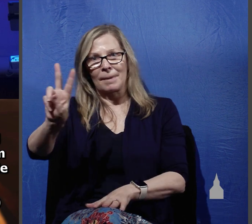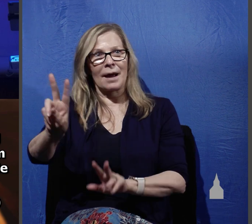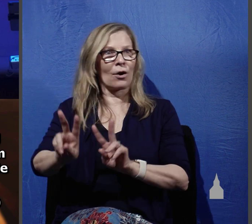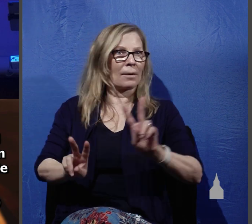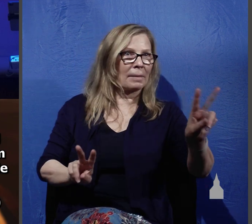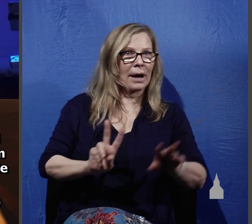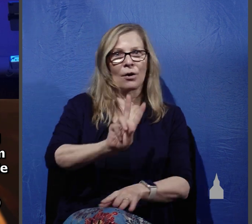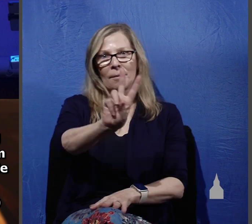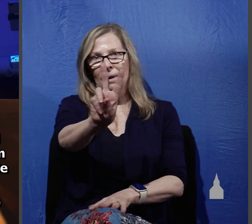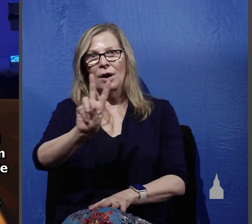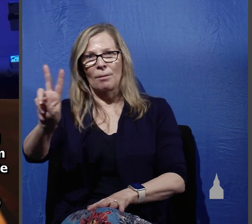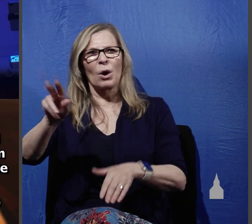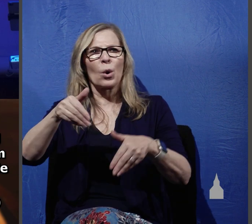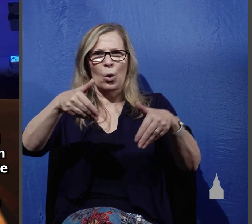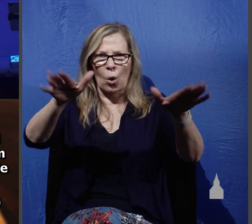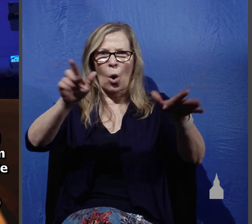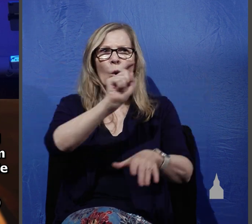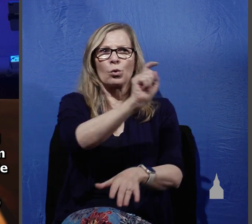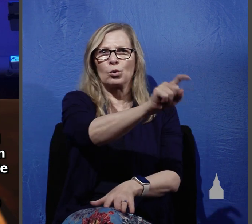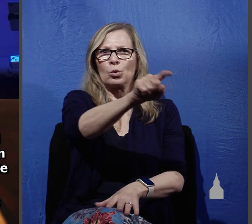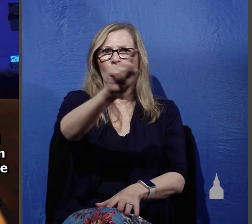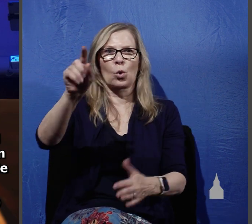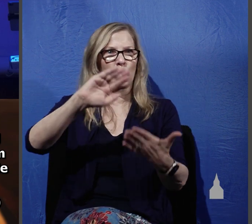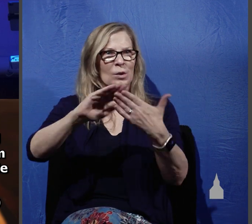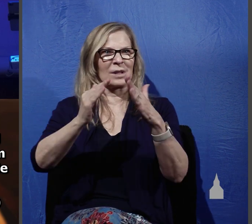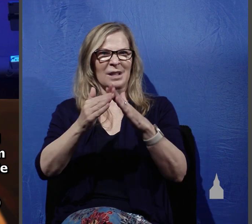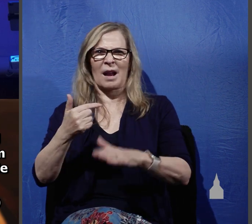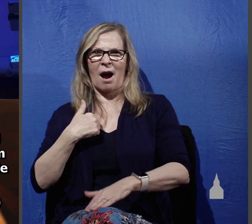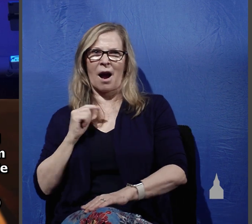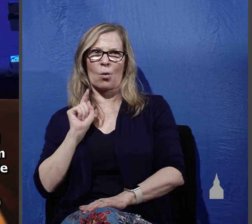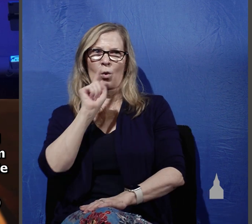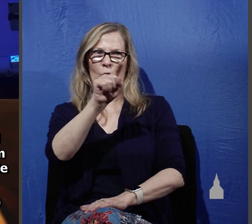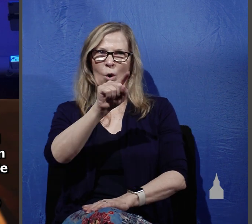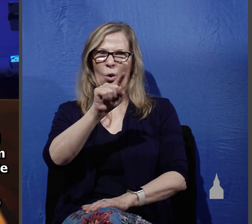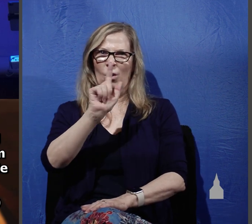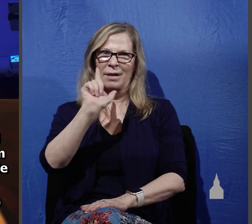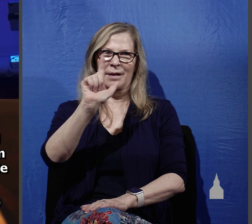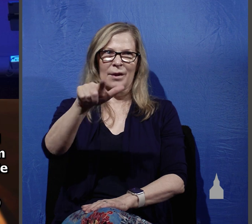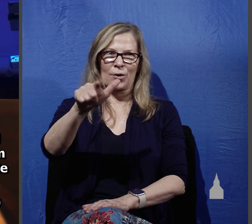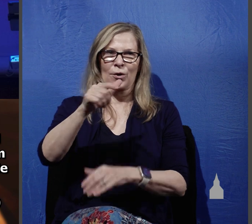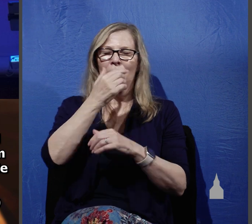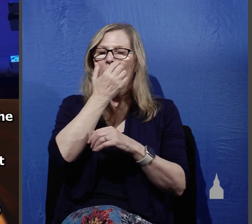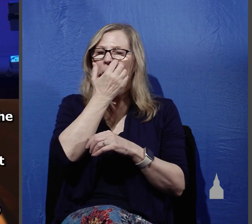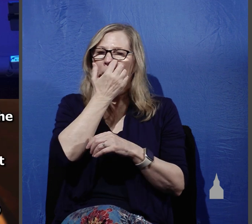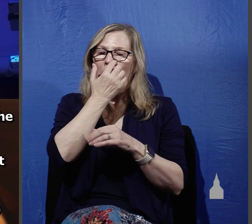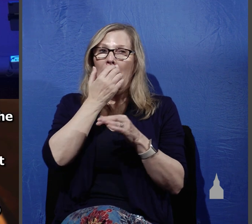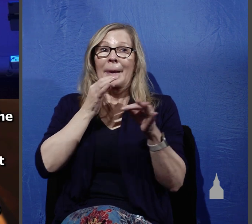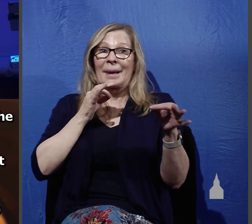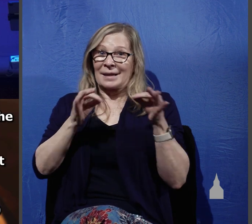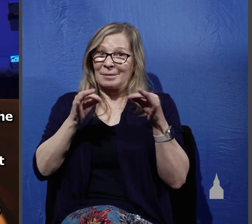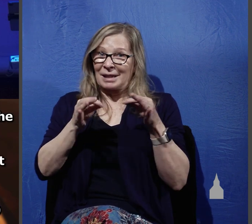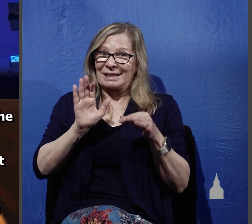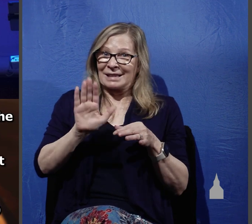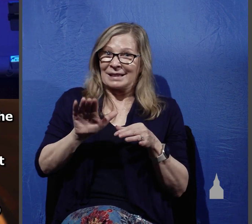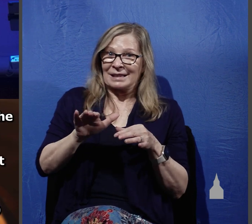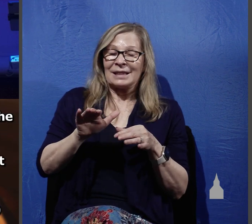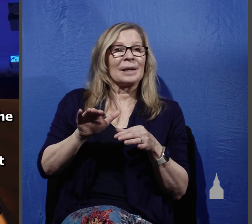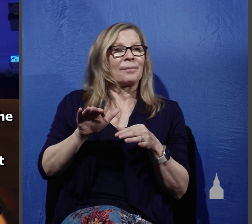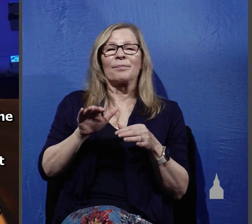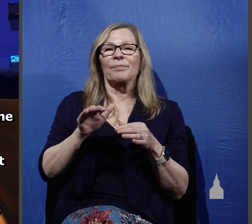and place where he himself was going to come. And he was saying to them, the harvest is plentiful, but the